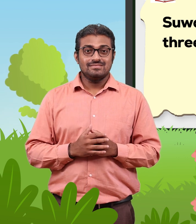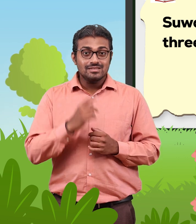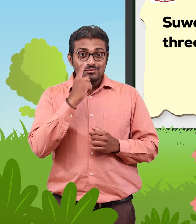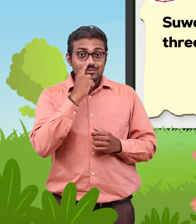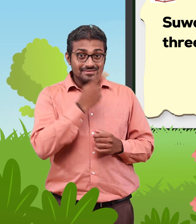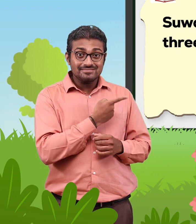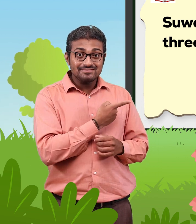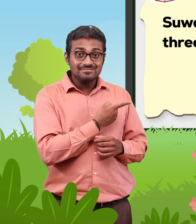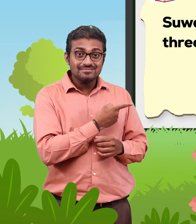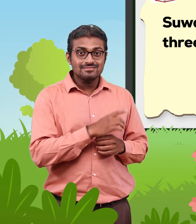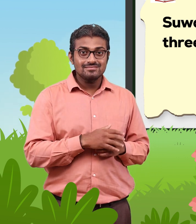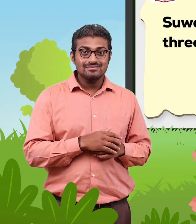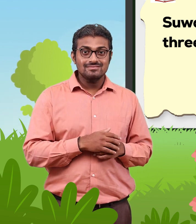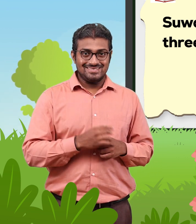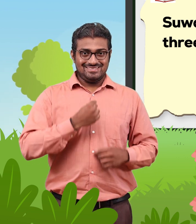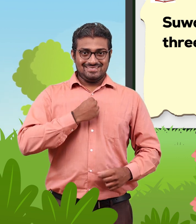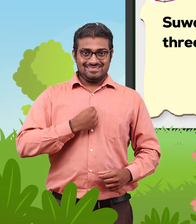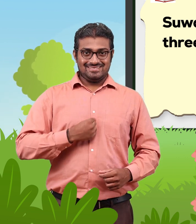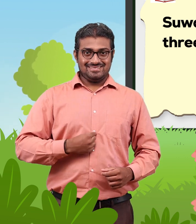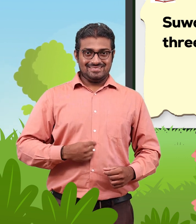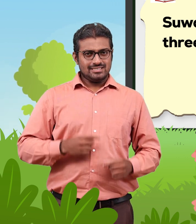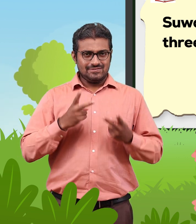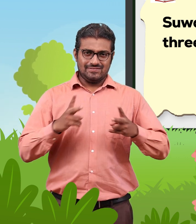Suwali has placed all the buttons in three groups.